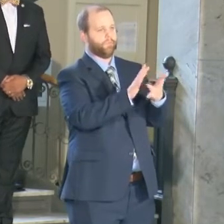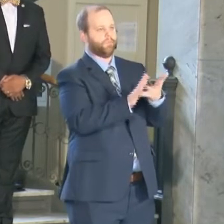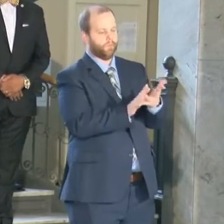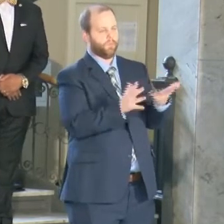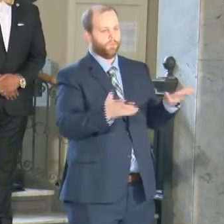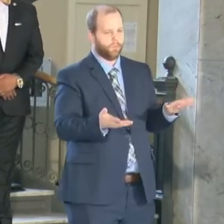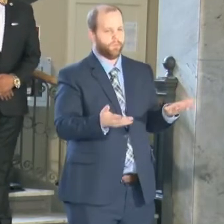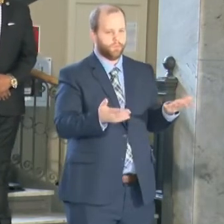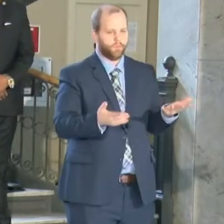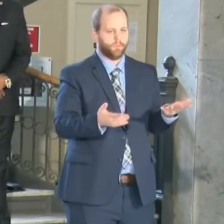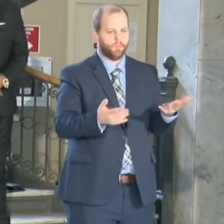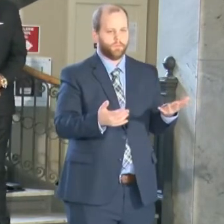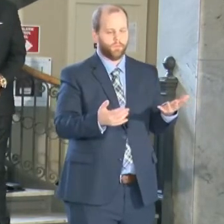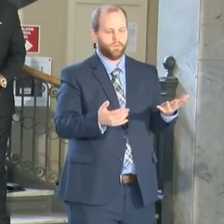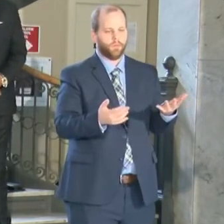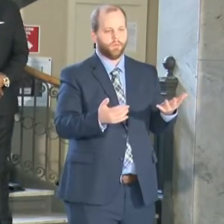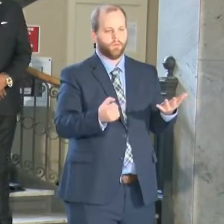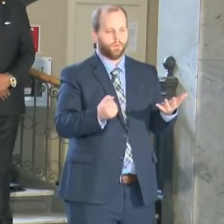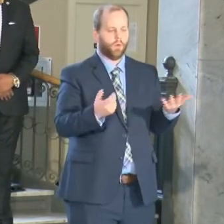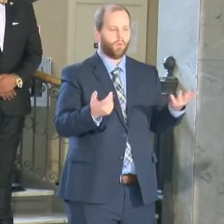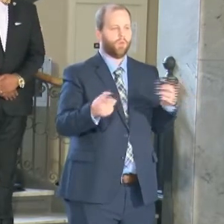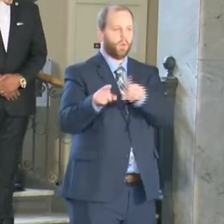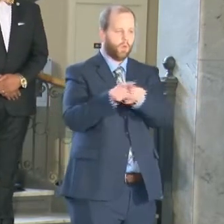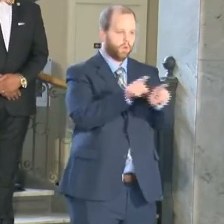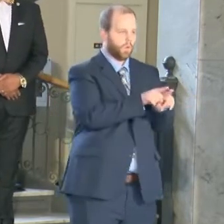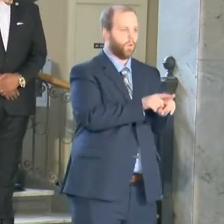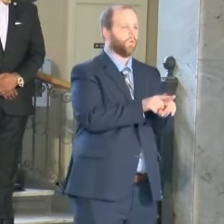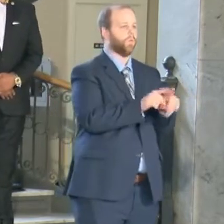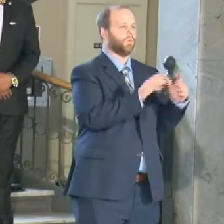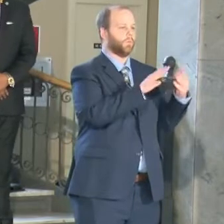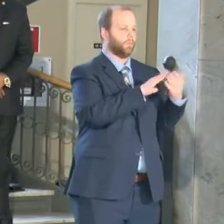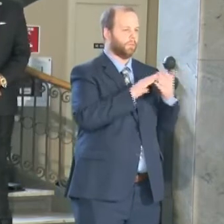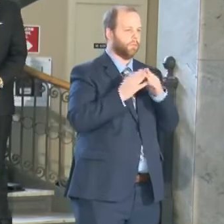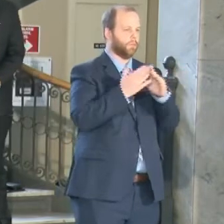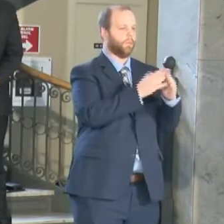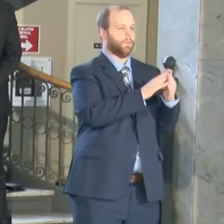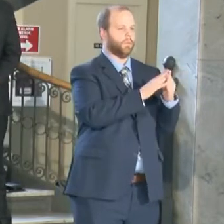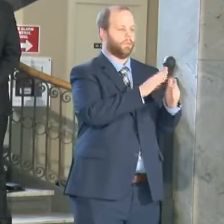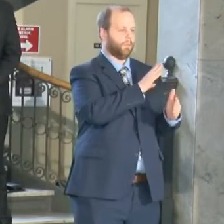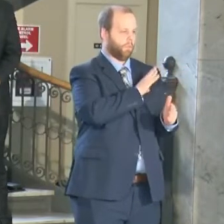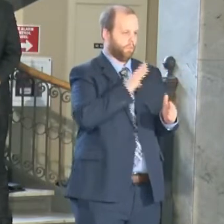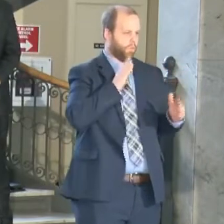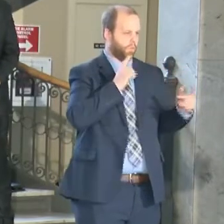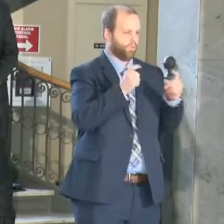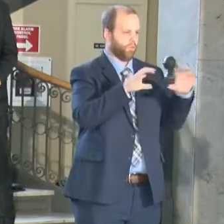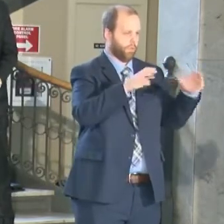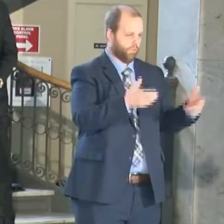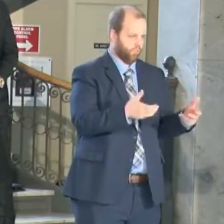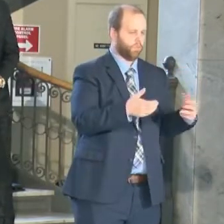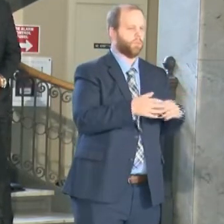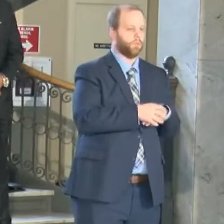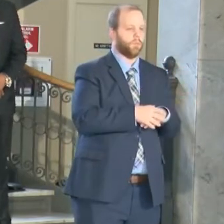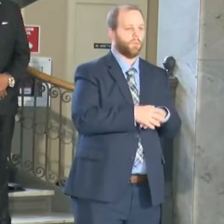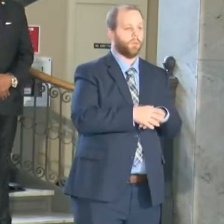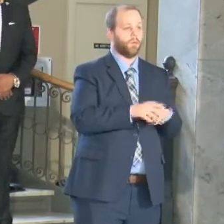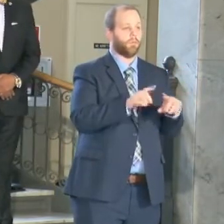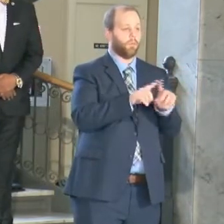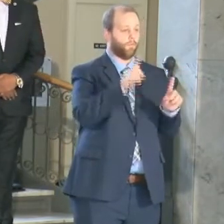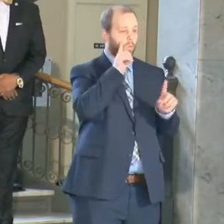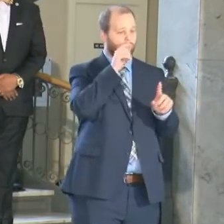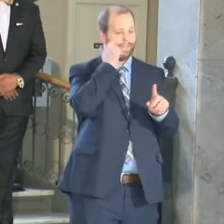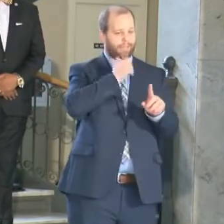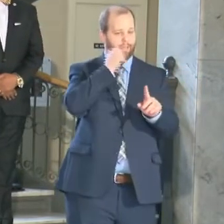of the city of rock board of directors as well there are many different oversights and so we want to acknowledge that as it relates to the day-to-day the day-to-day